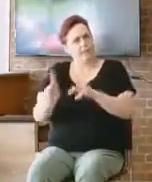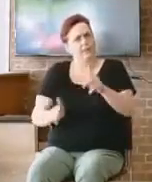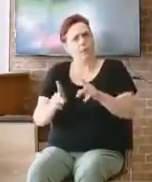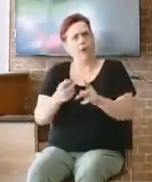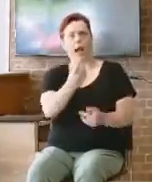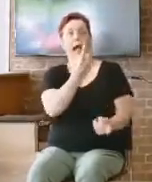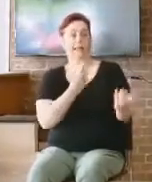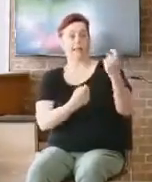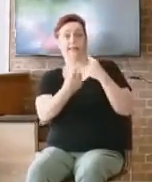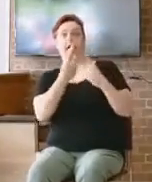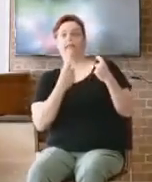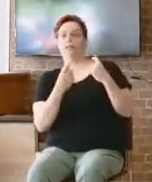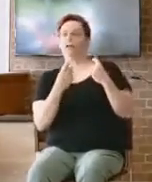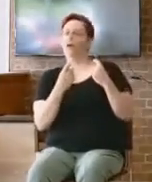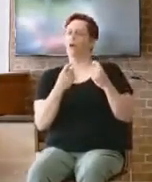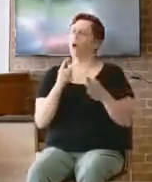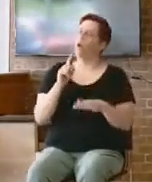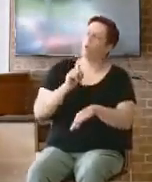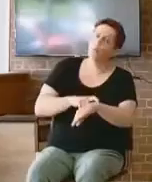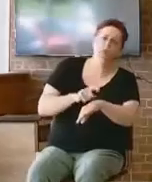I get super excited. See?